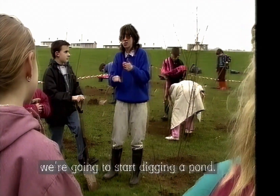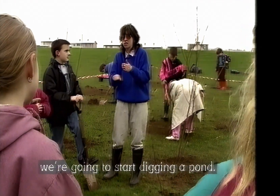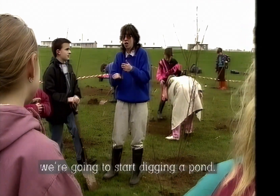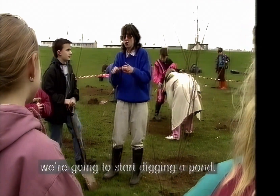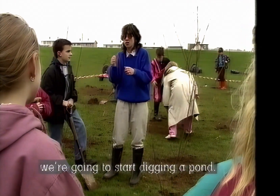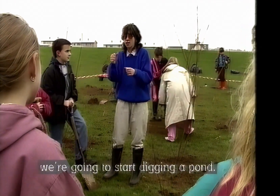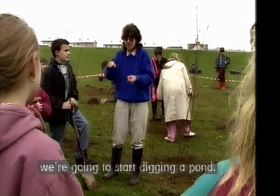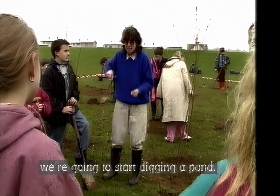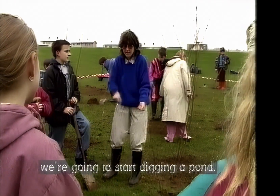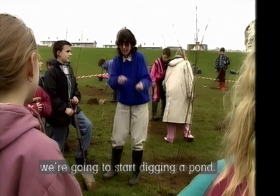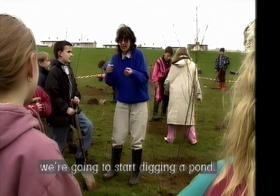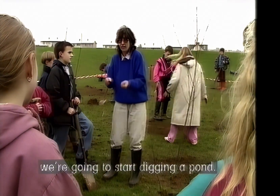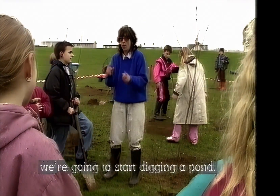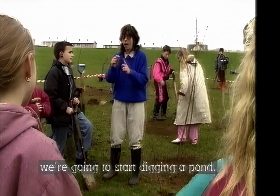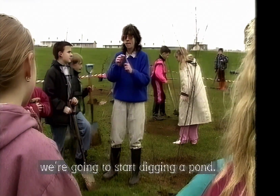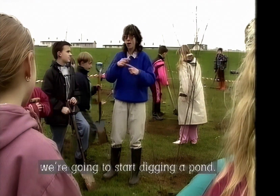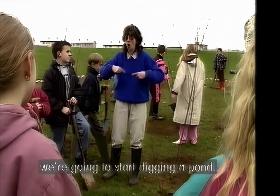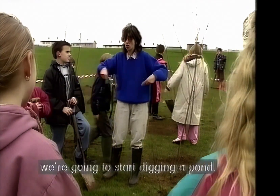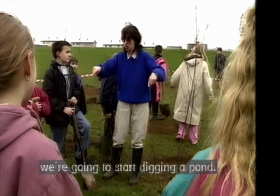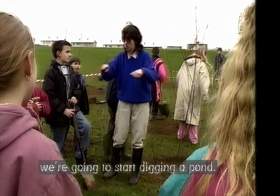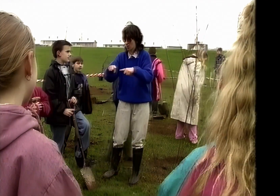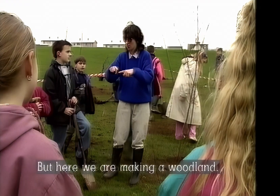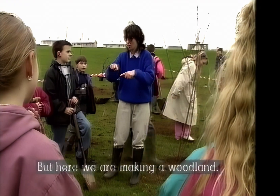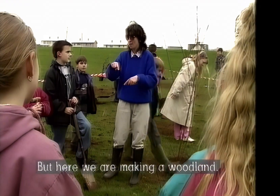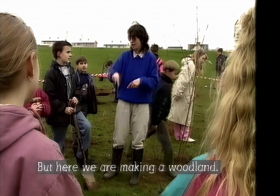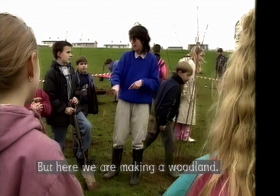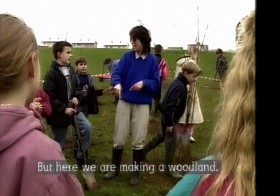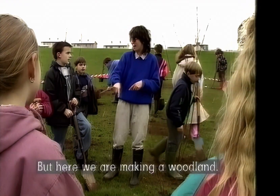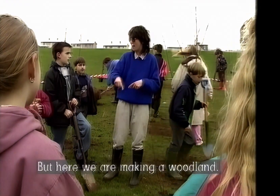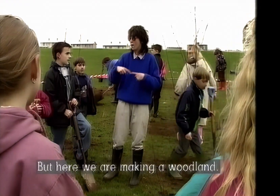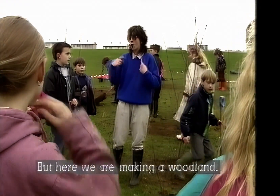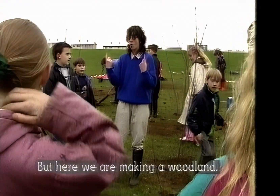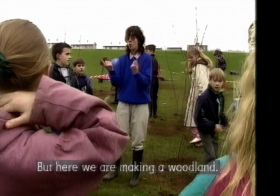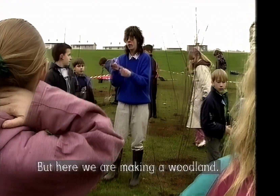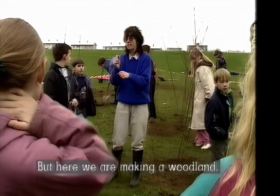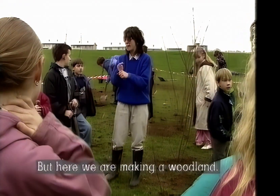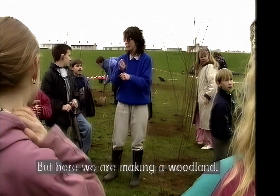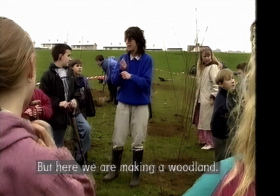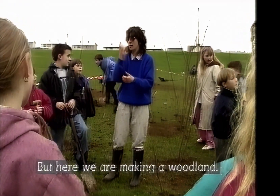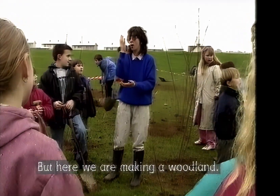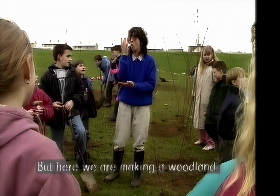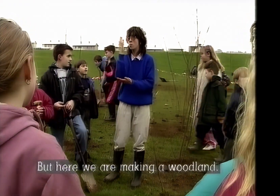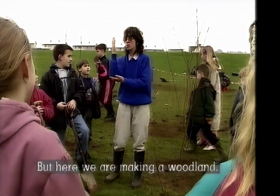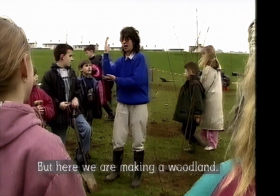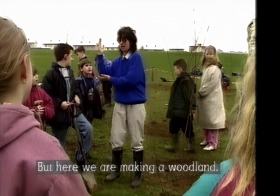start digging a pond. But here, we are making a woodland,